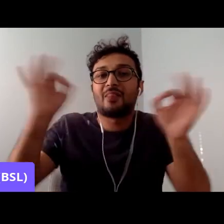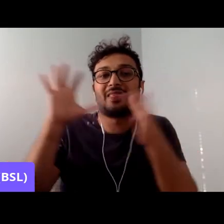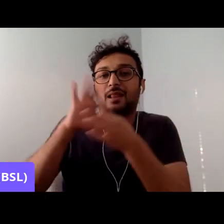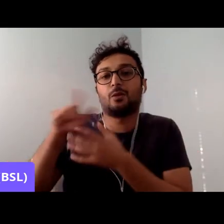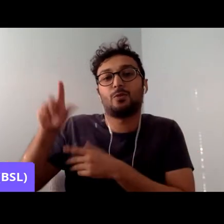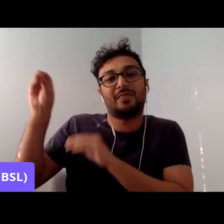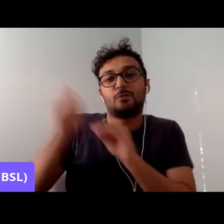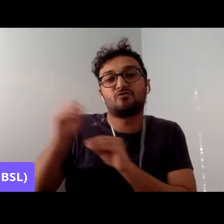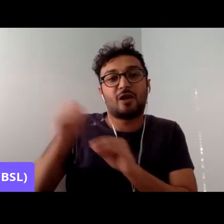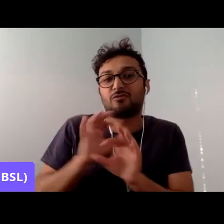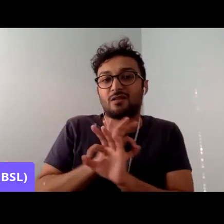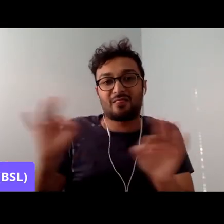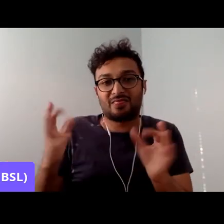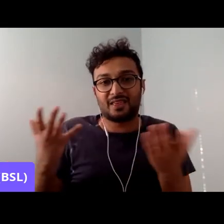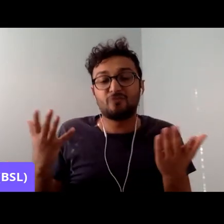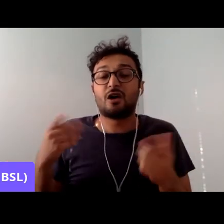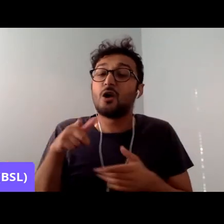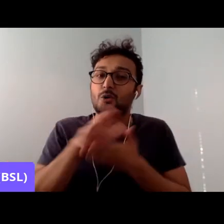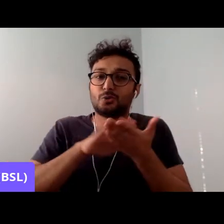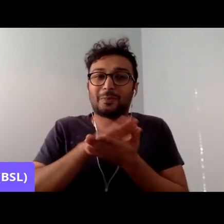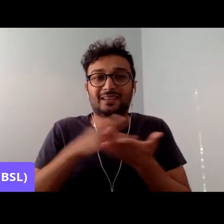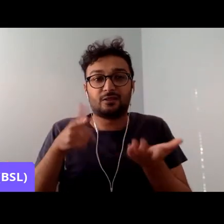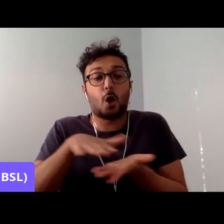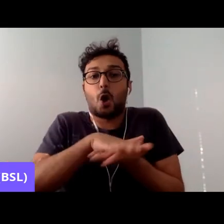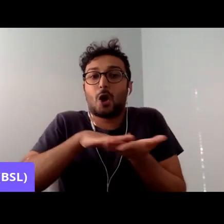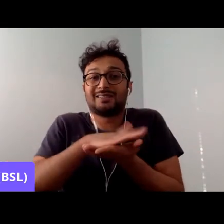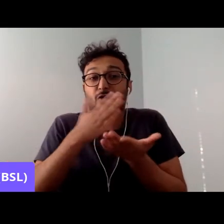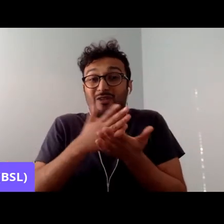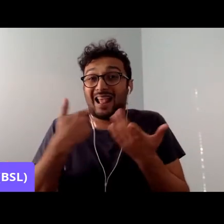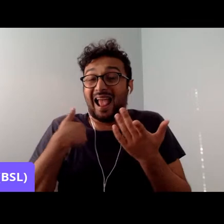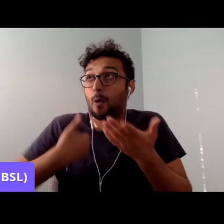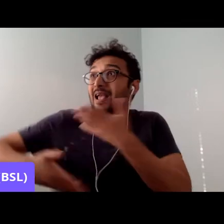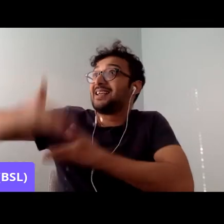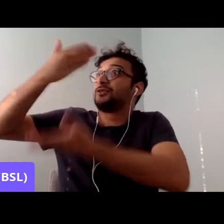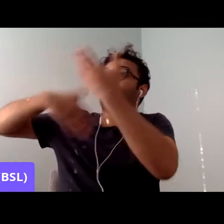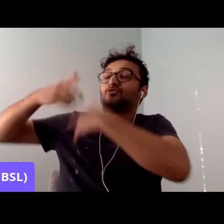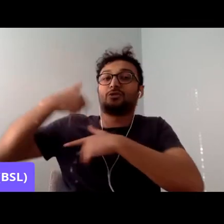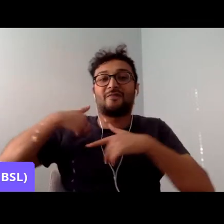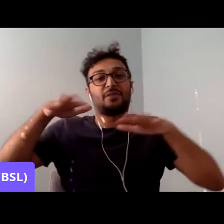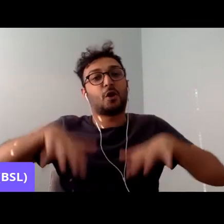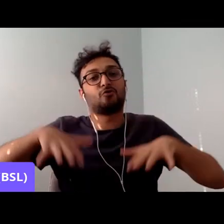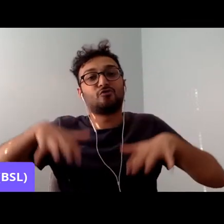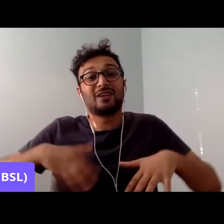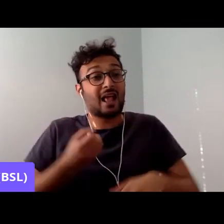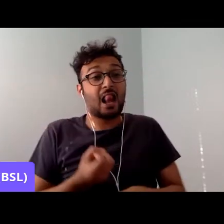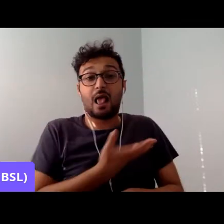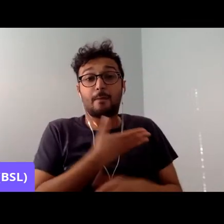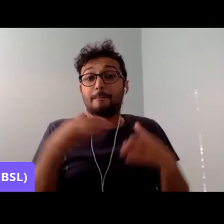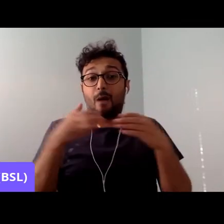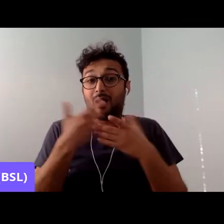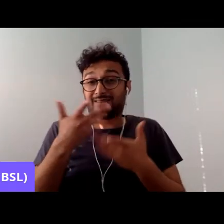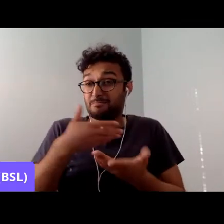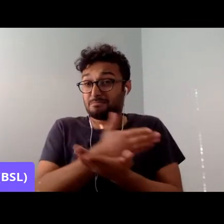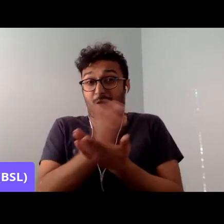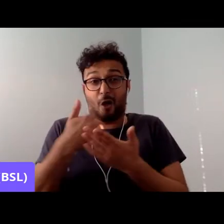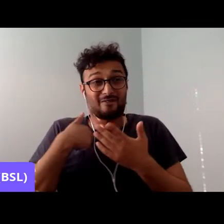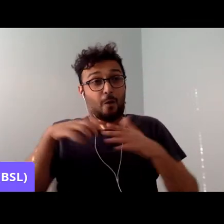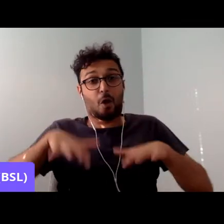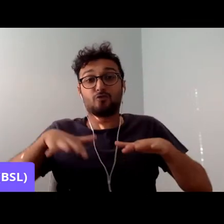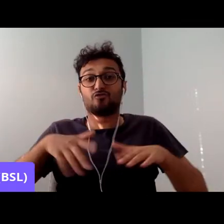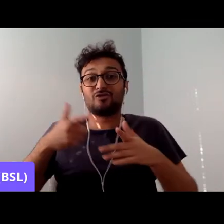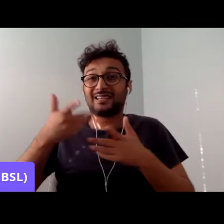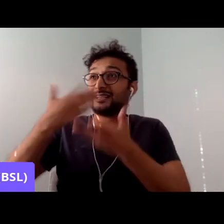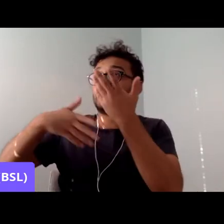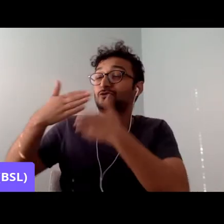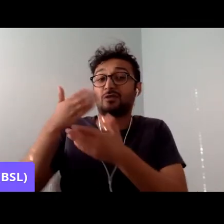whole history as a country. And the Labour Party is part of that society. Many Labour Party people have always